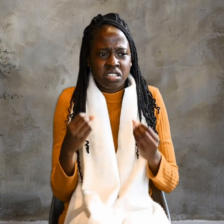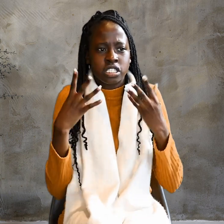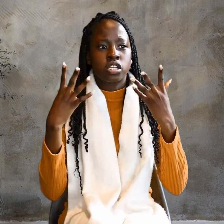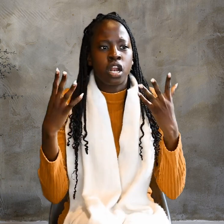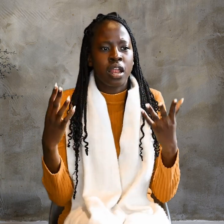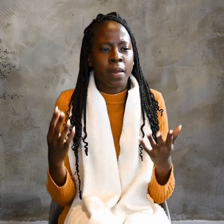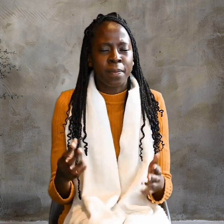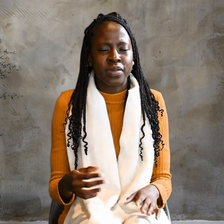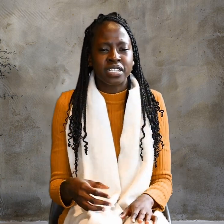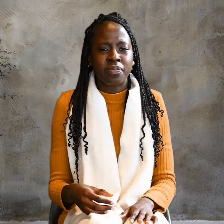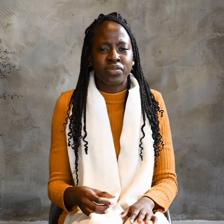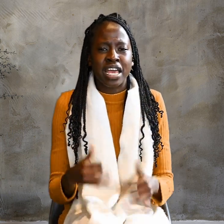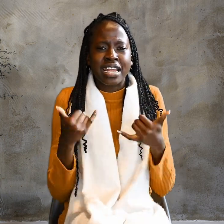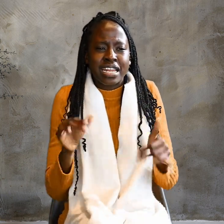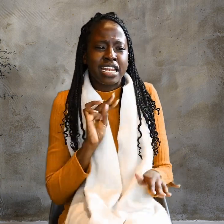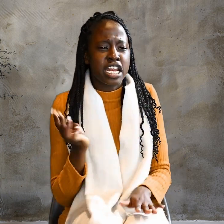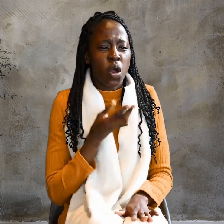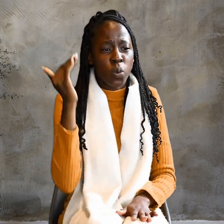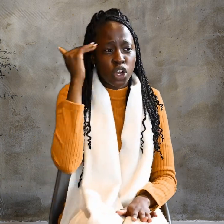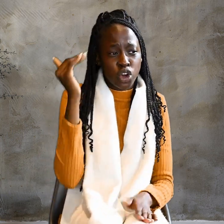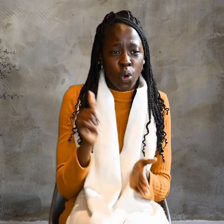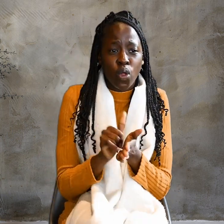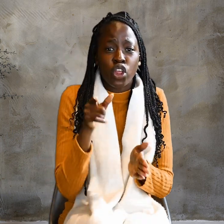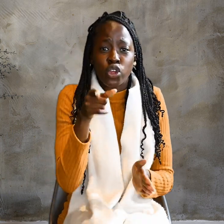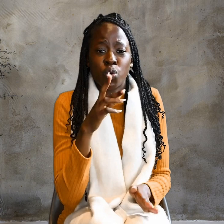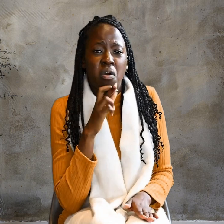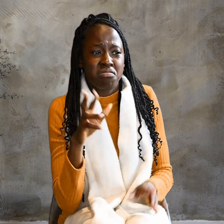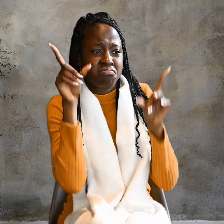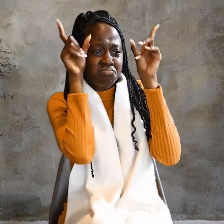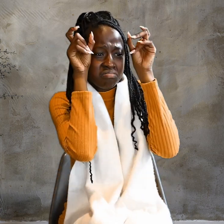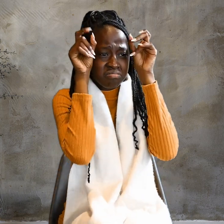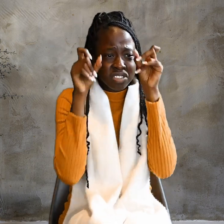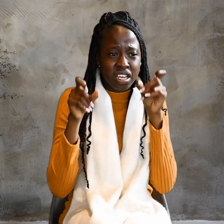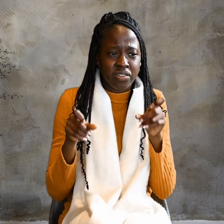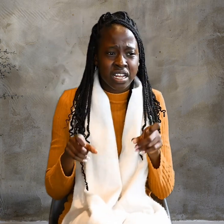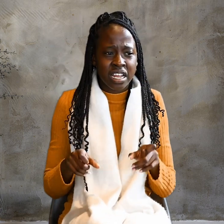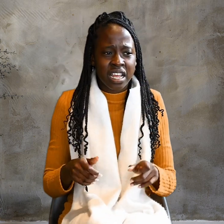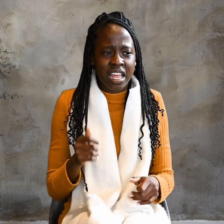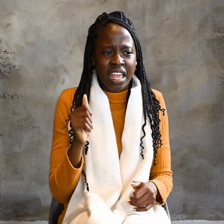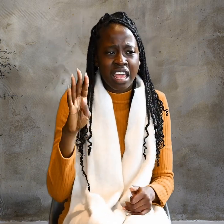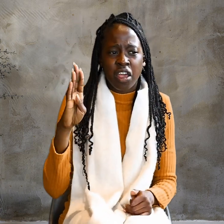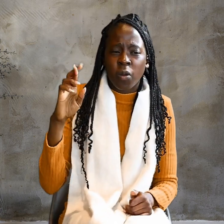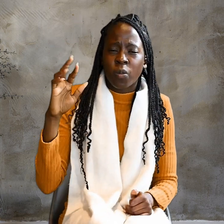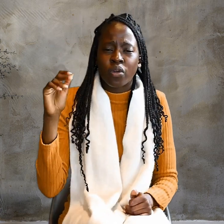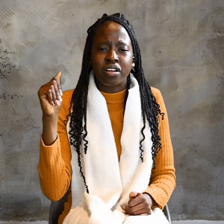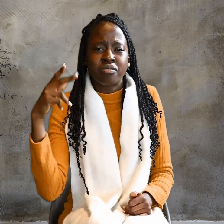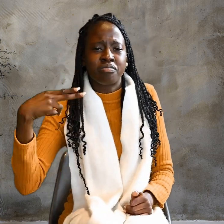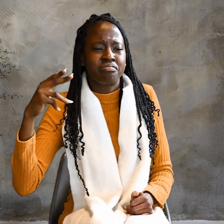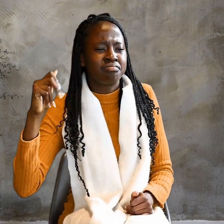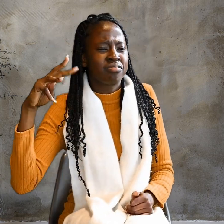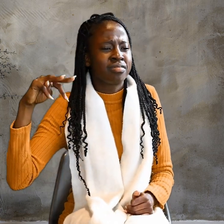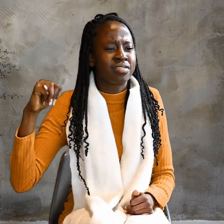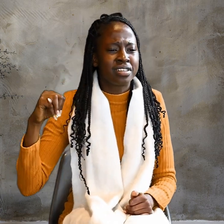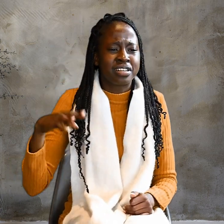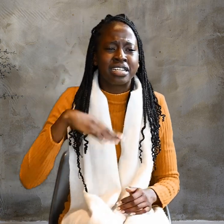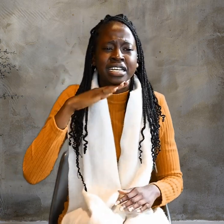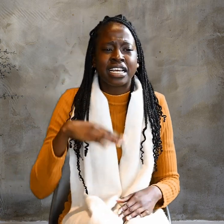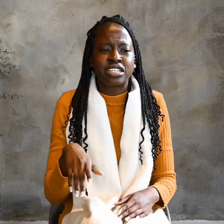exclaimed, Now we know that you are demon-possessed. Abraham died, And so did the